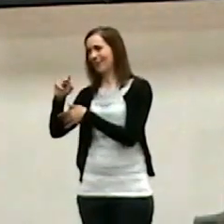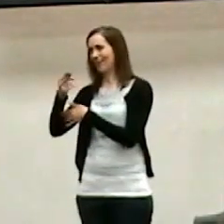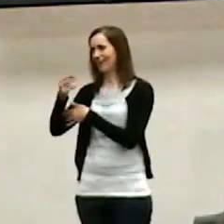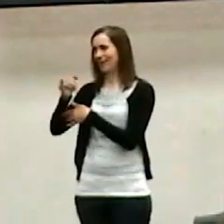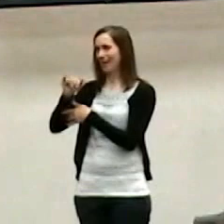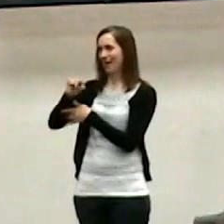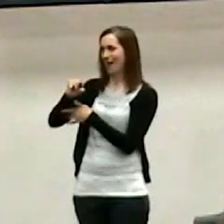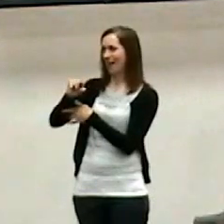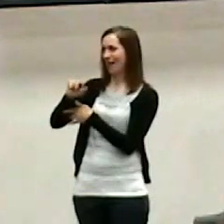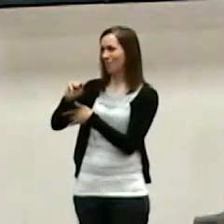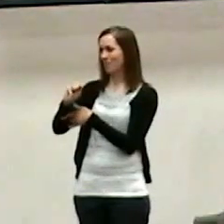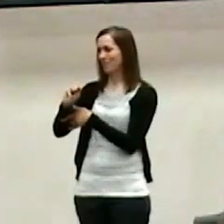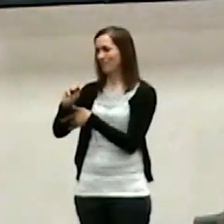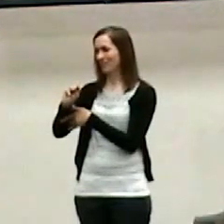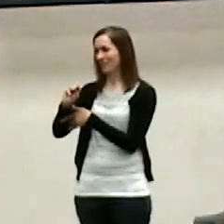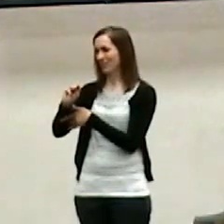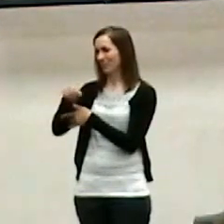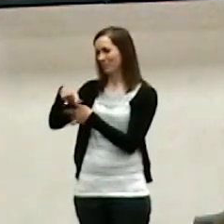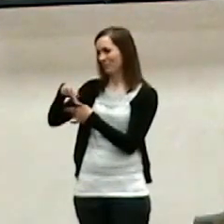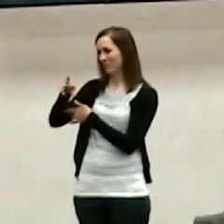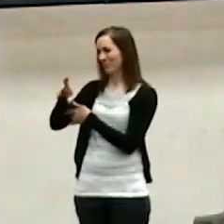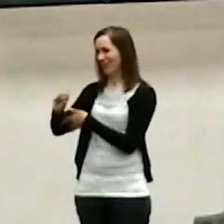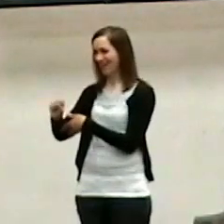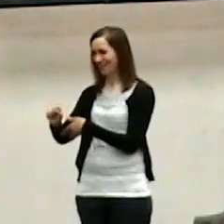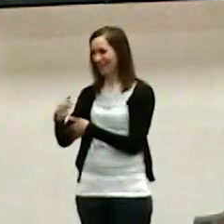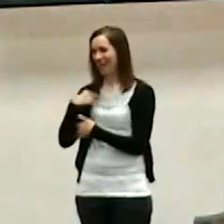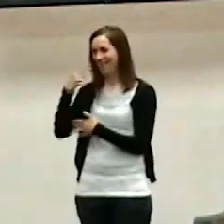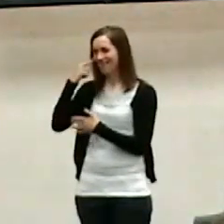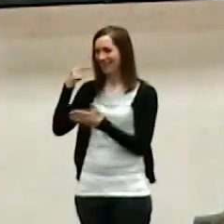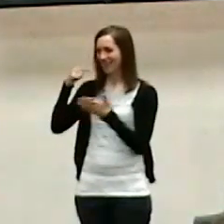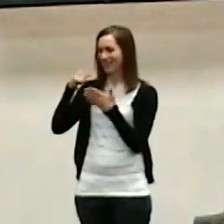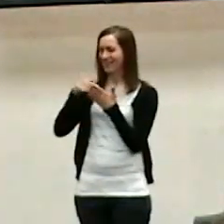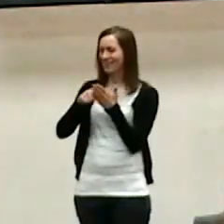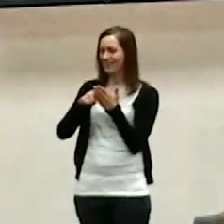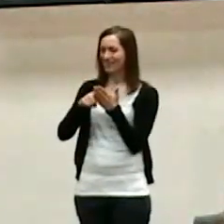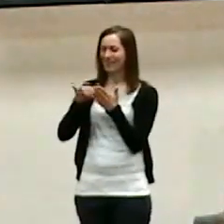is on that level of importance for the church